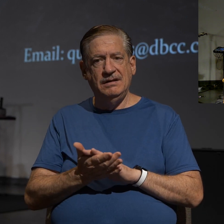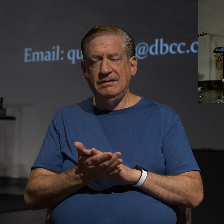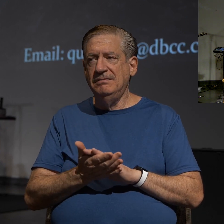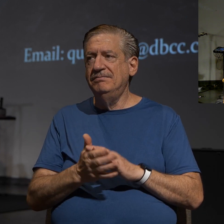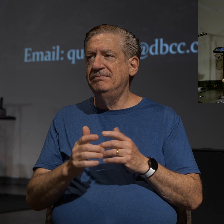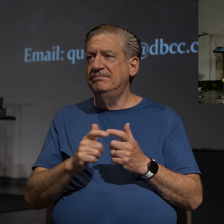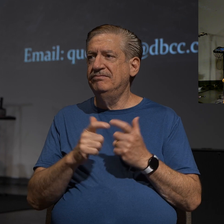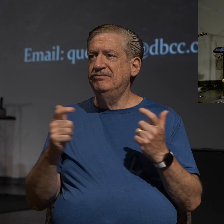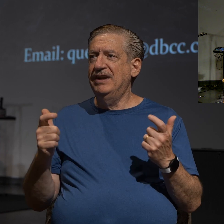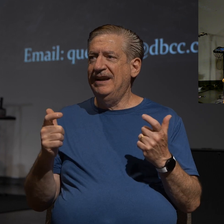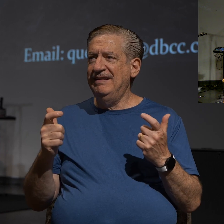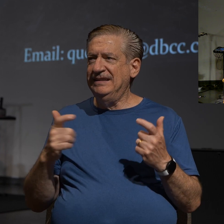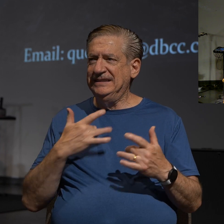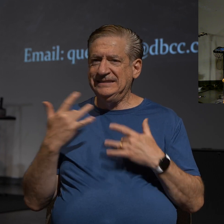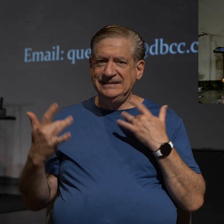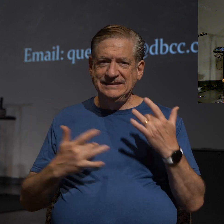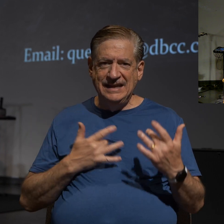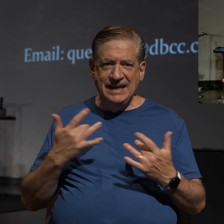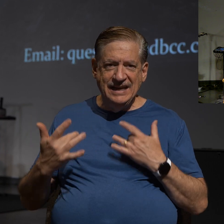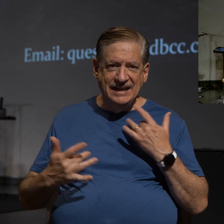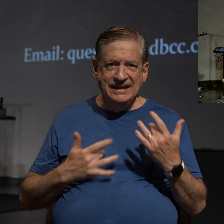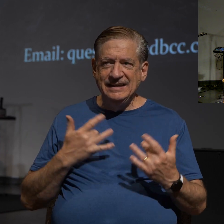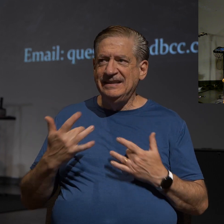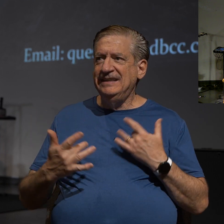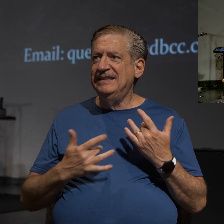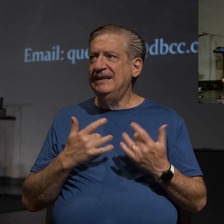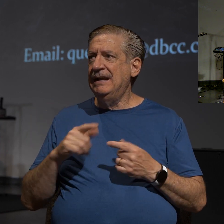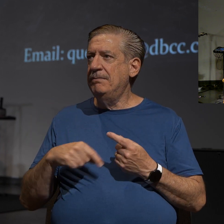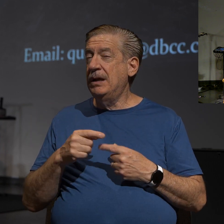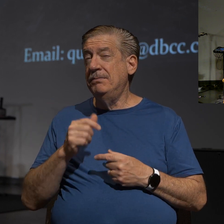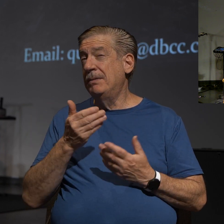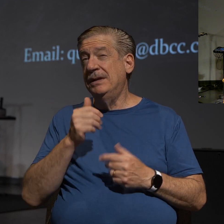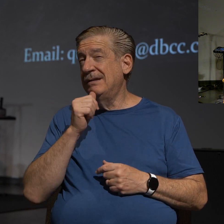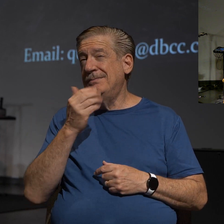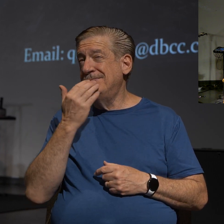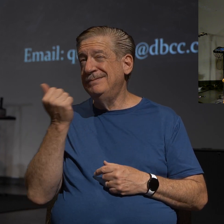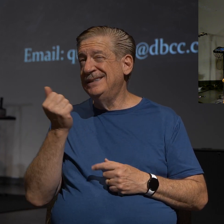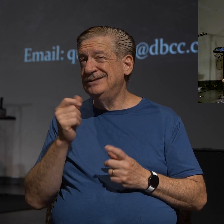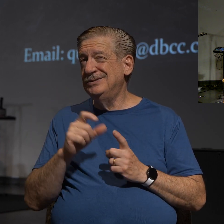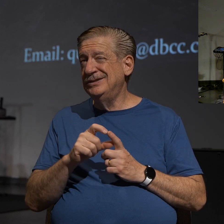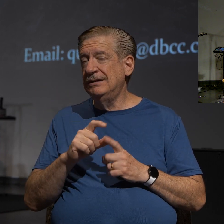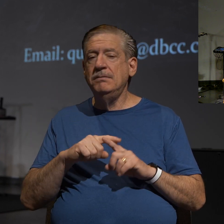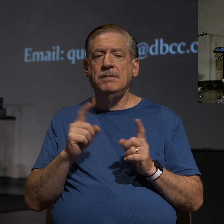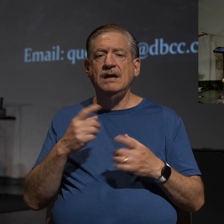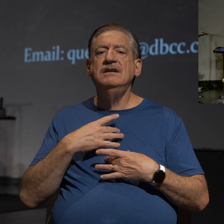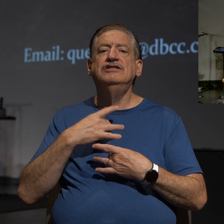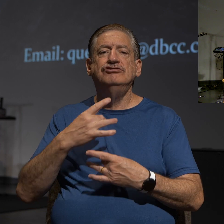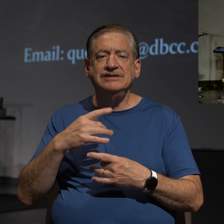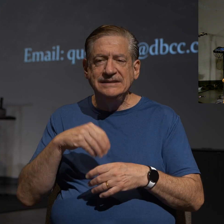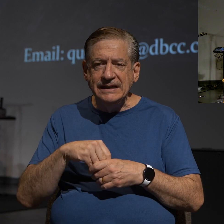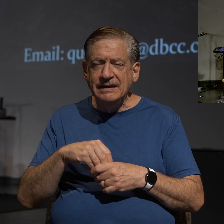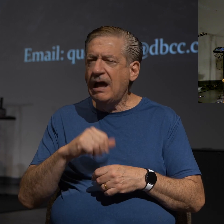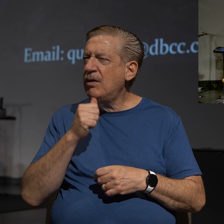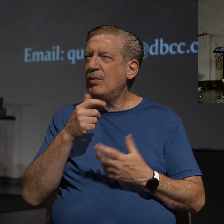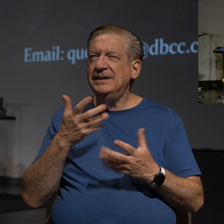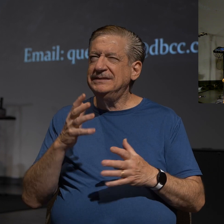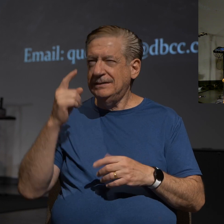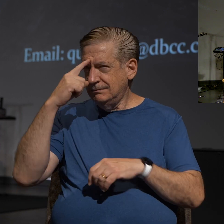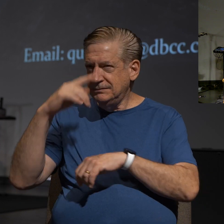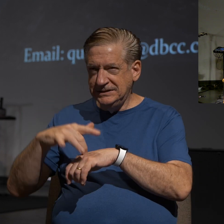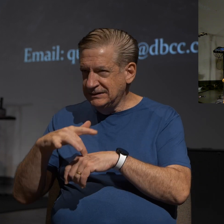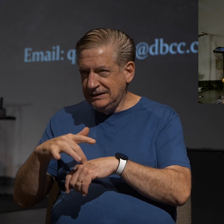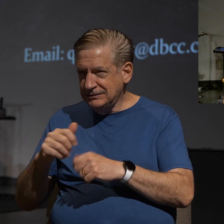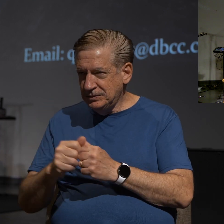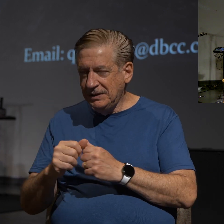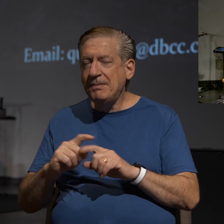excited about, maybe that's not the best word, interested in, I don't want to say obsessed with, but I've been